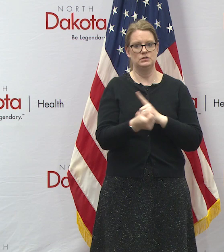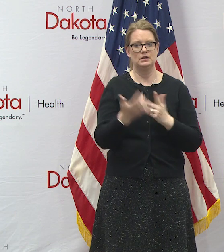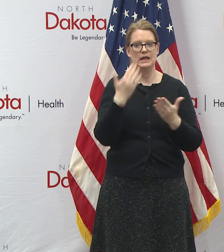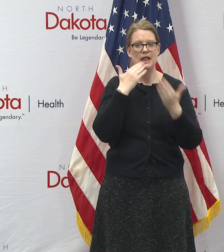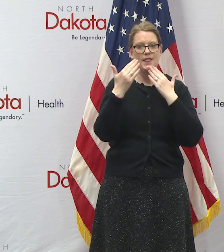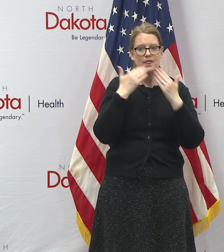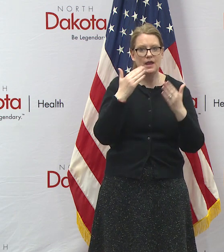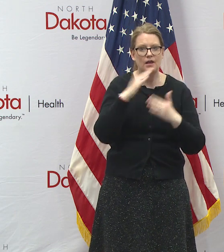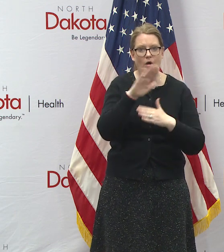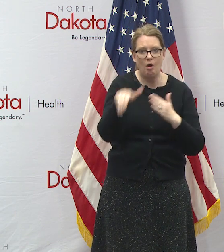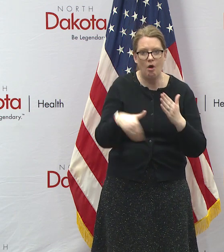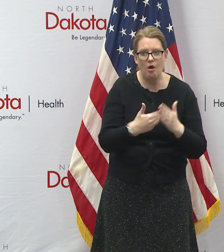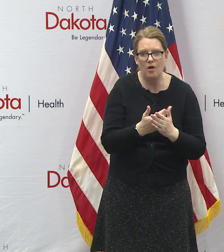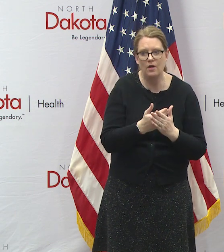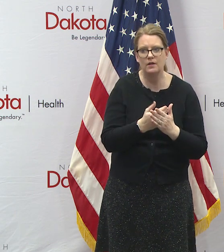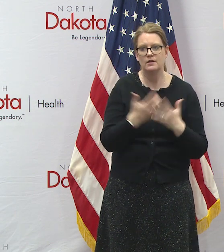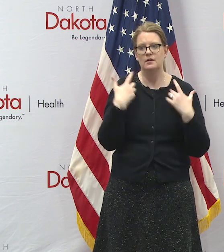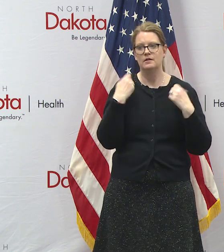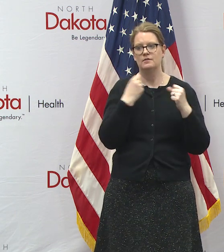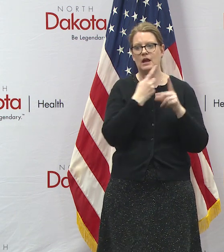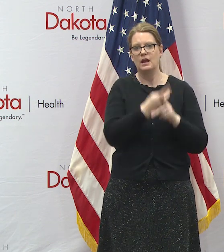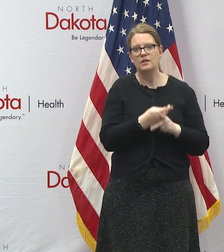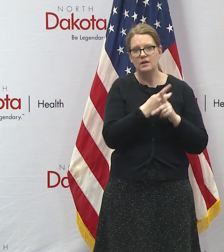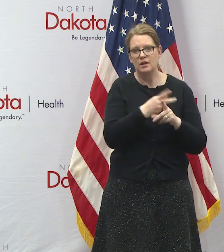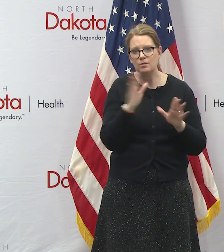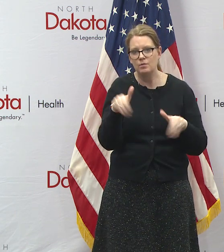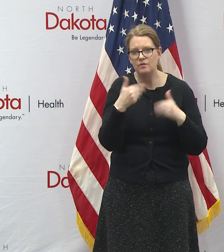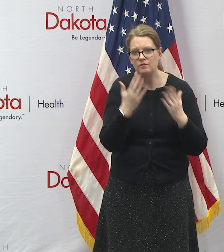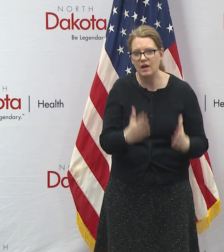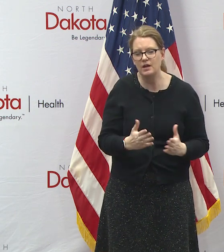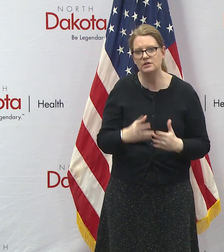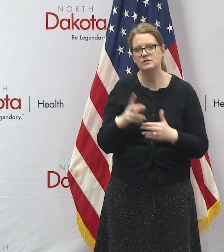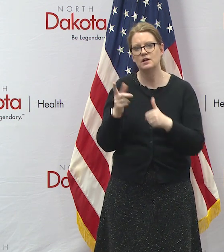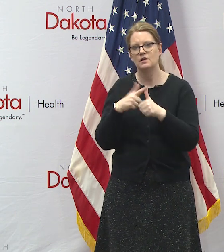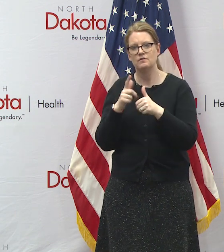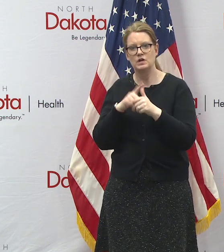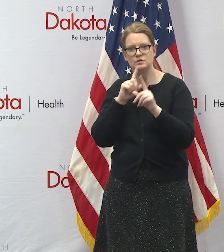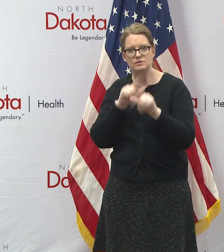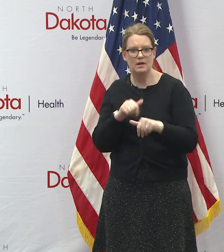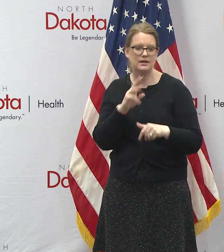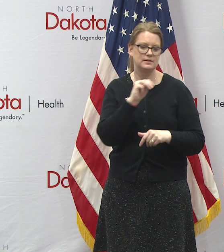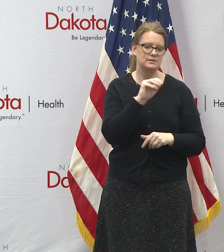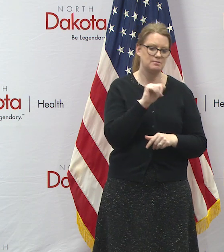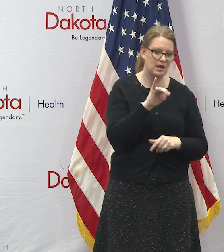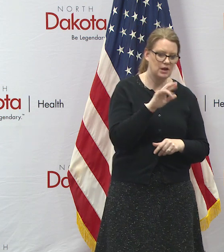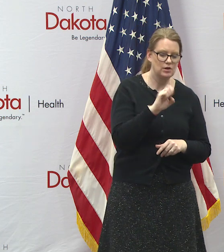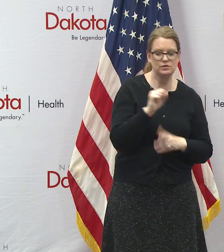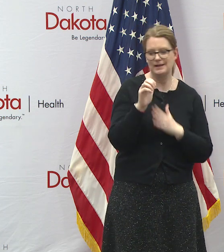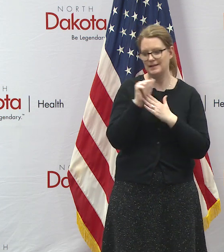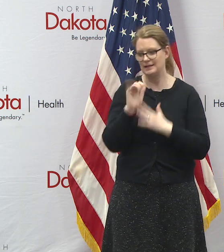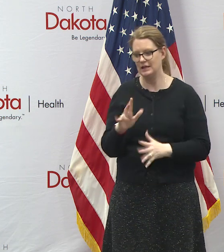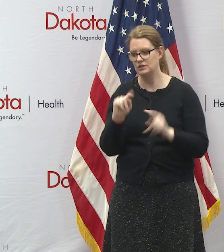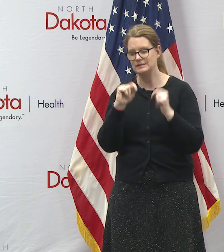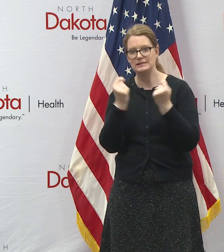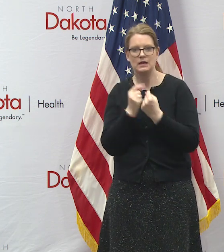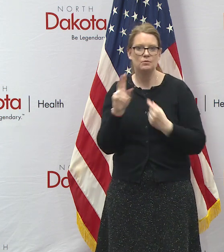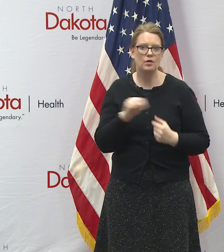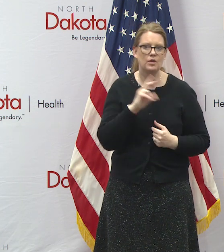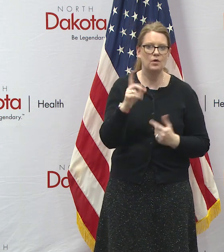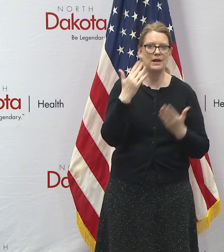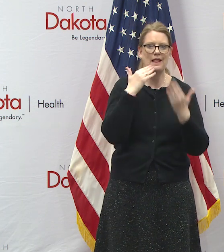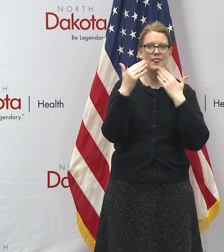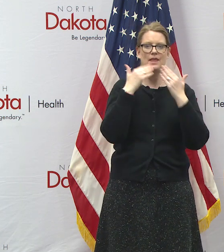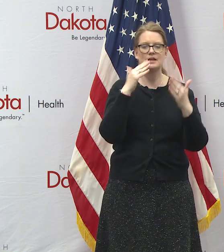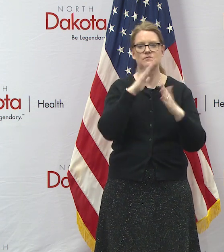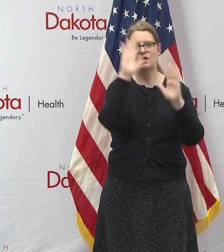to thank all of them you know from health care providers first responders mayors leaders uh everybody in state government team north dakota thanks for